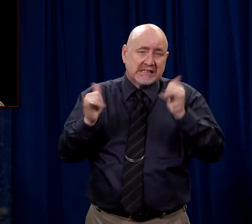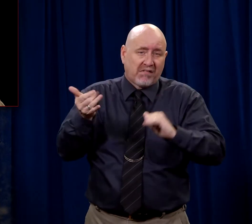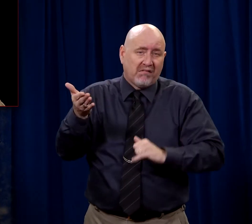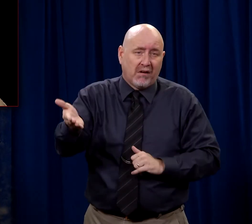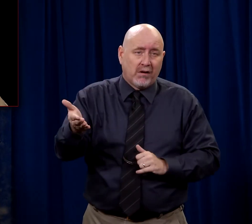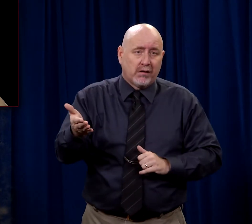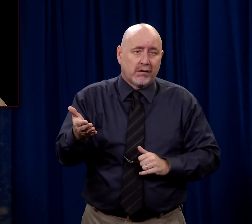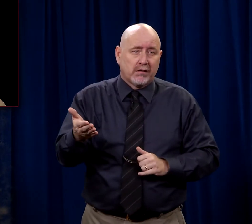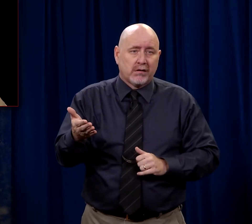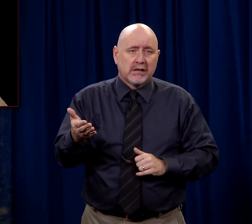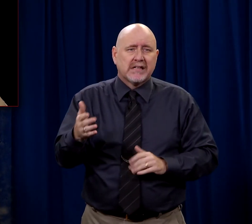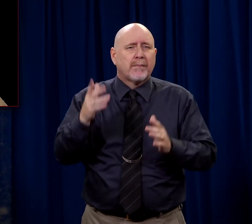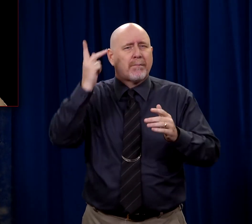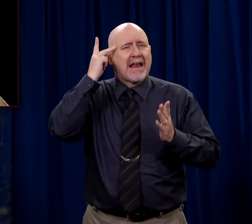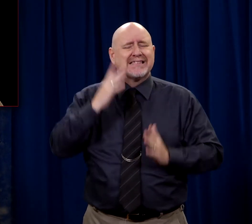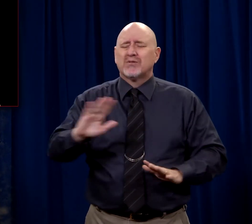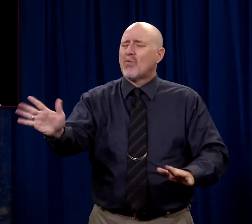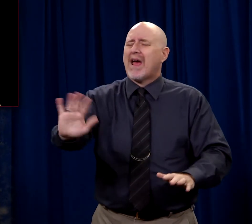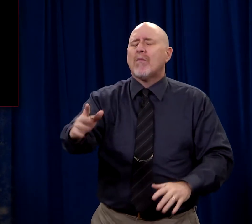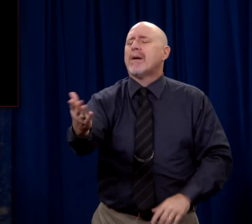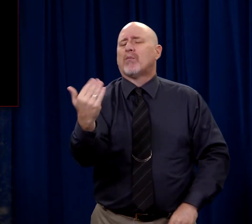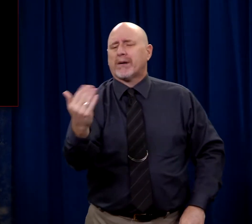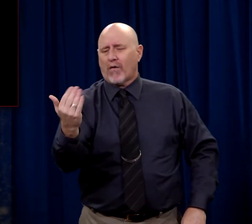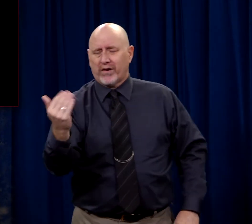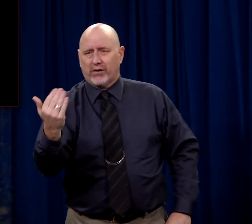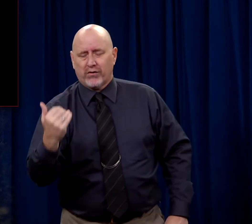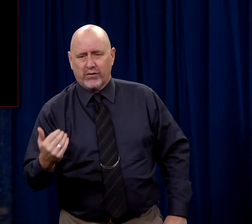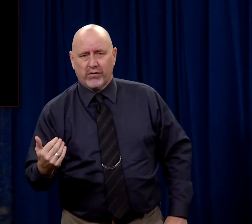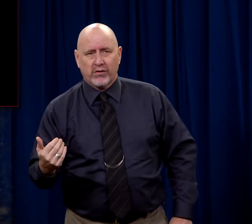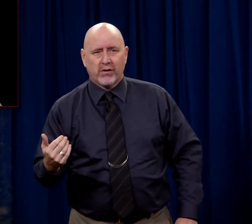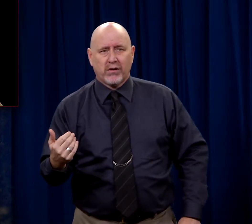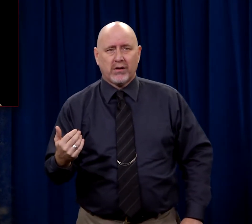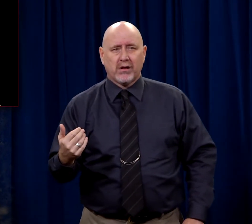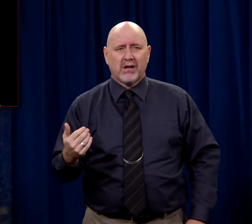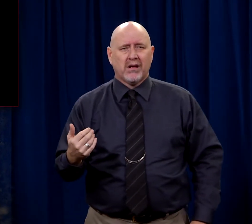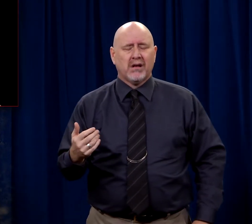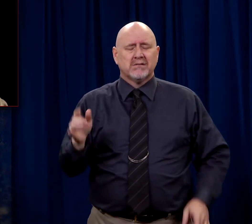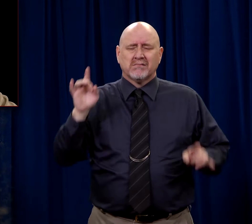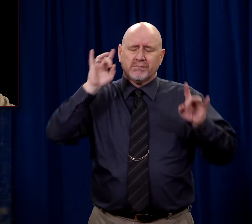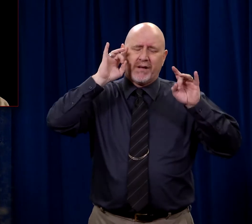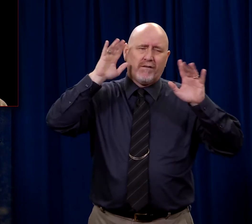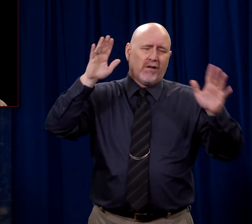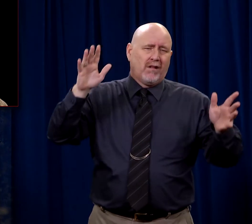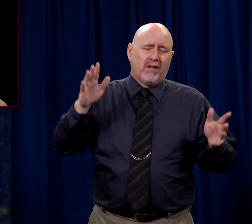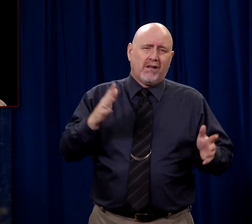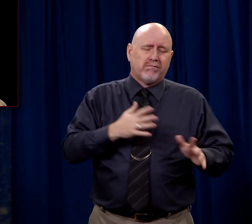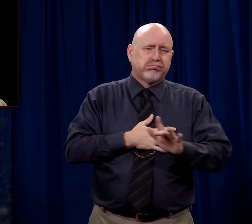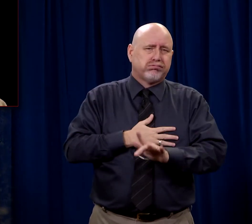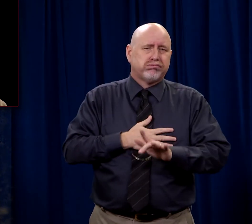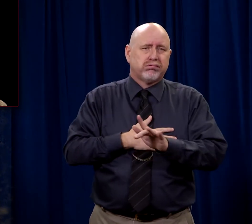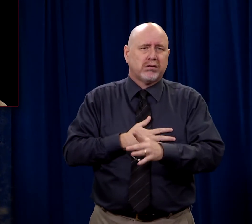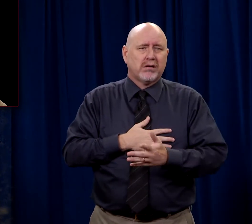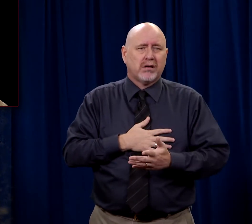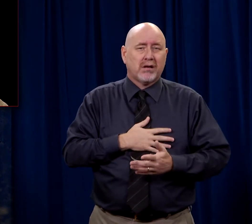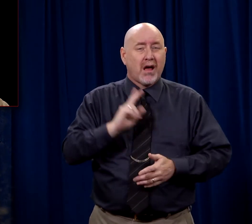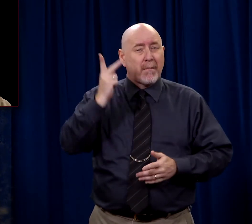on his head. Wait a minute. He says, wait a minute. Bring him over here. And he was pitiful. He was just pitiful. And